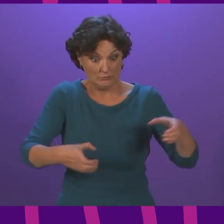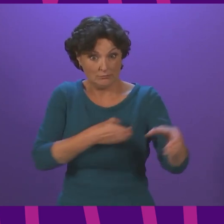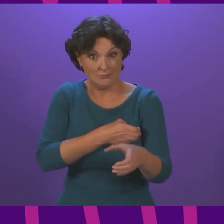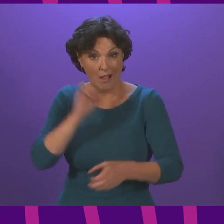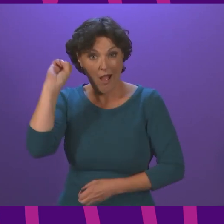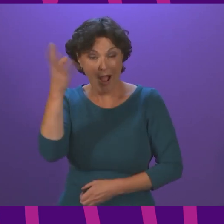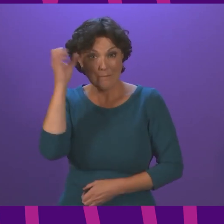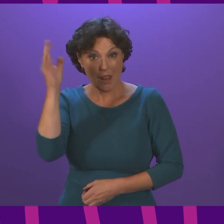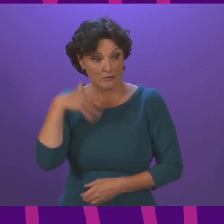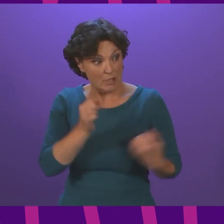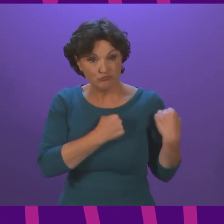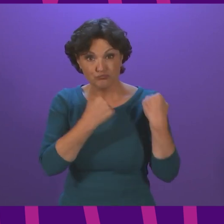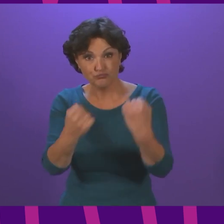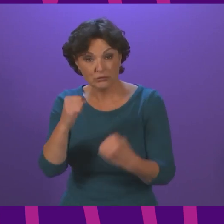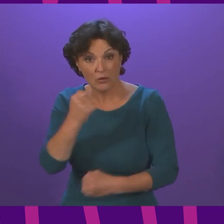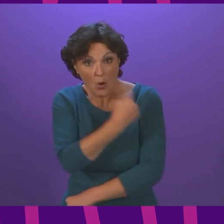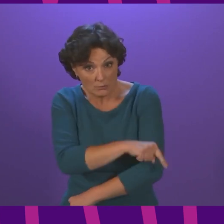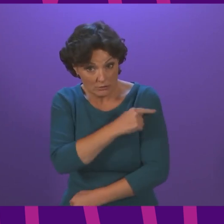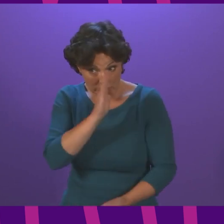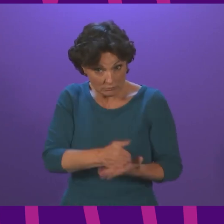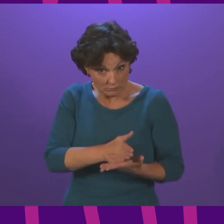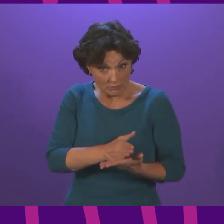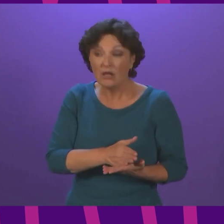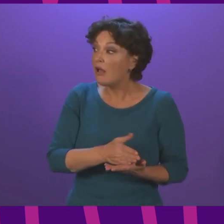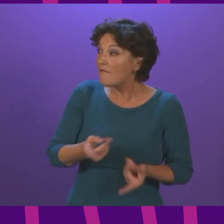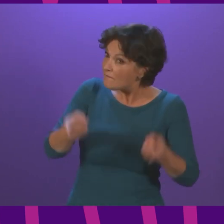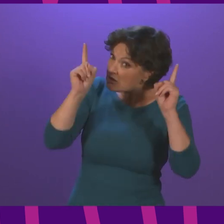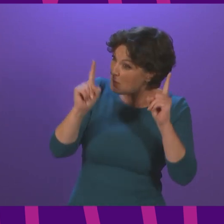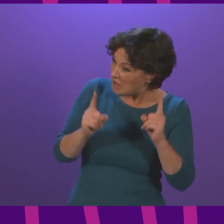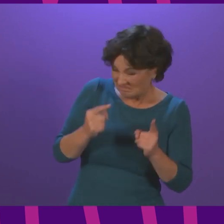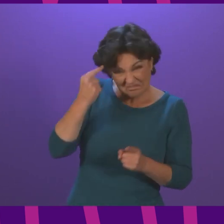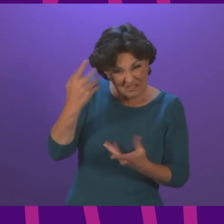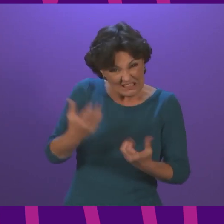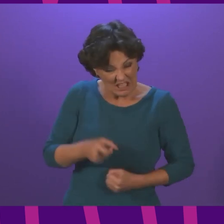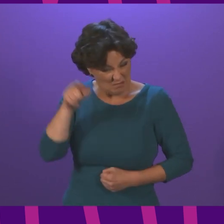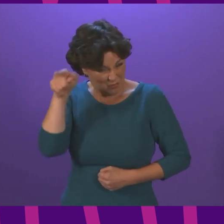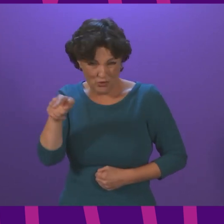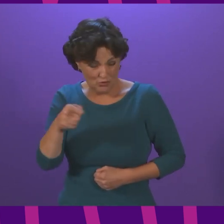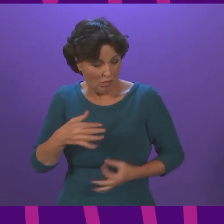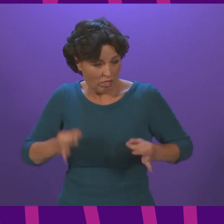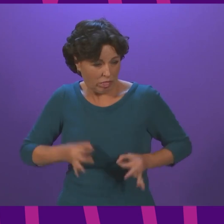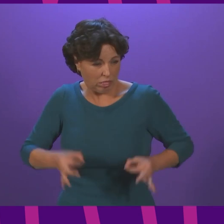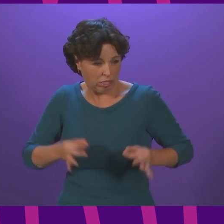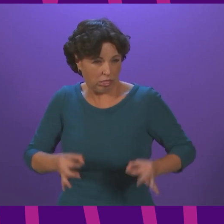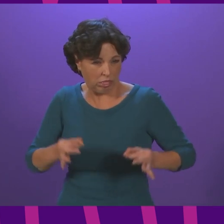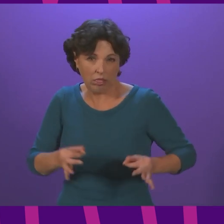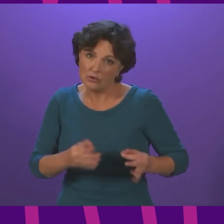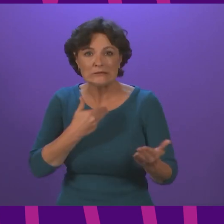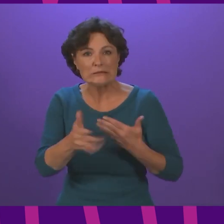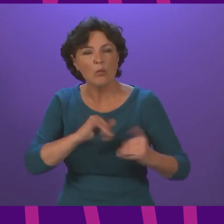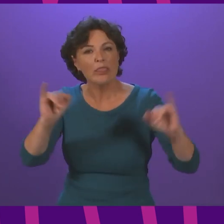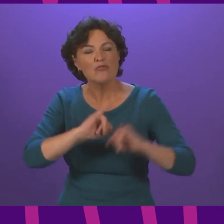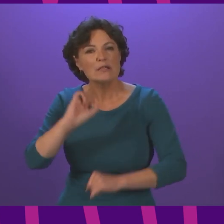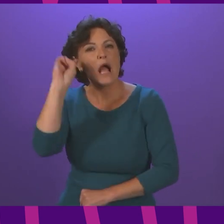patients to hospital does the First Minister accept that this Government waited too long to tackle the crisis in the ambulance service